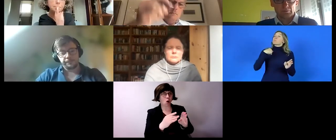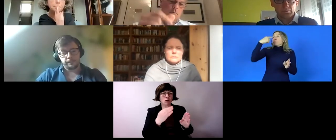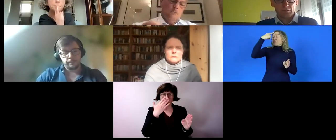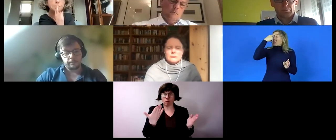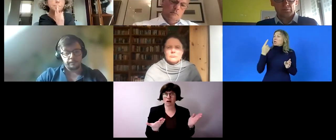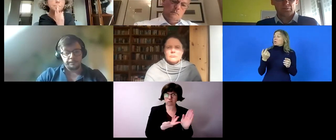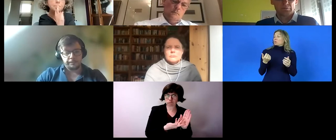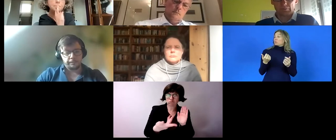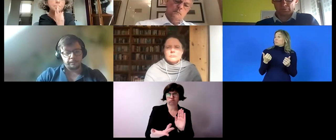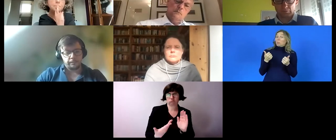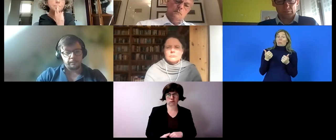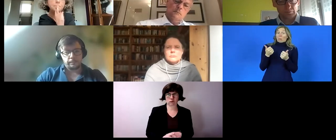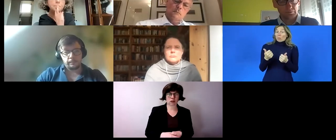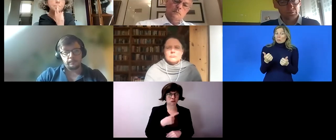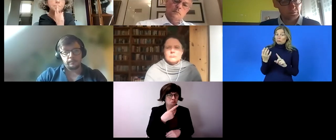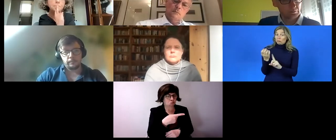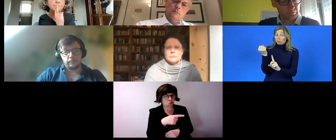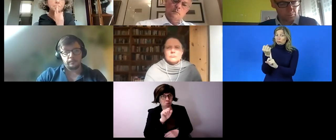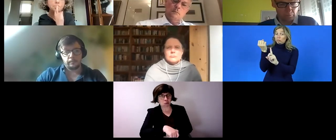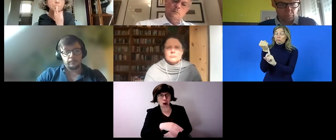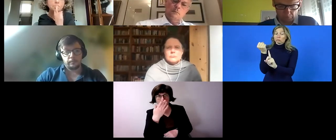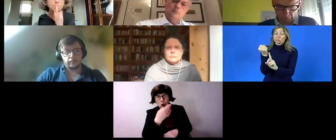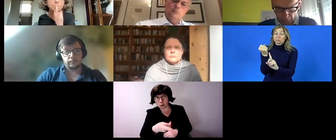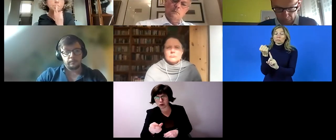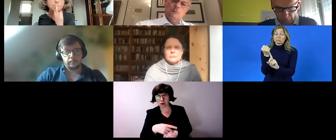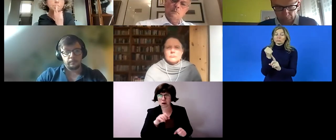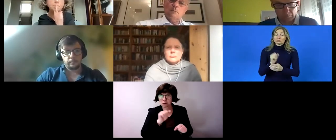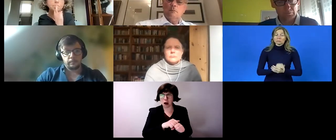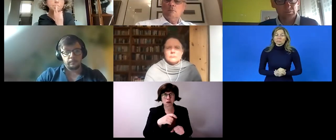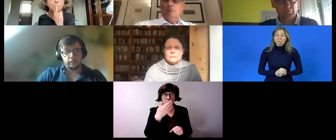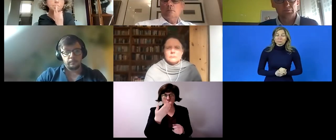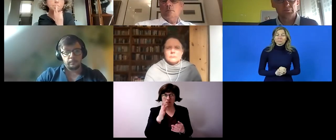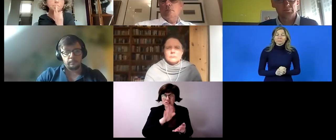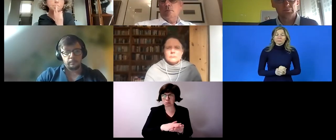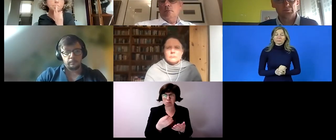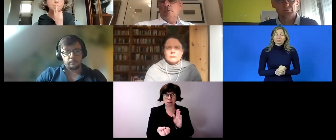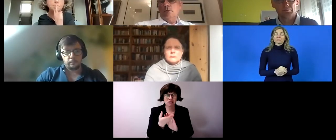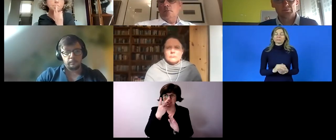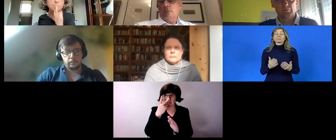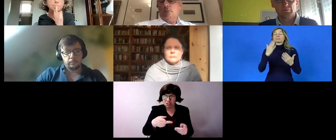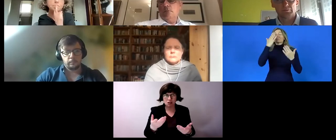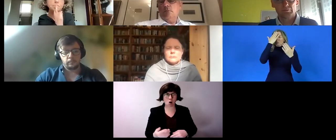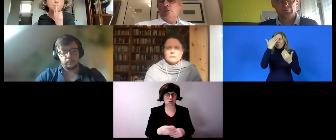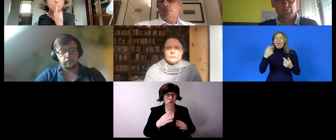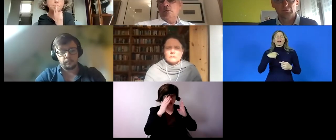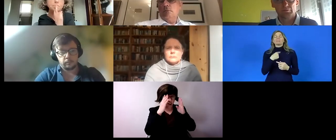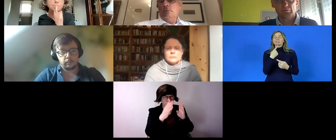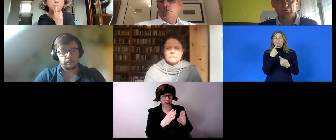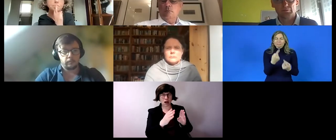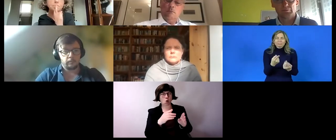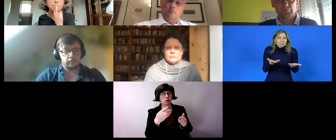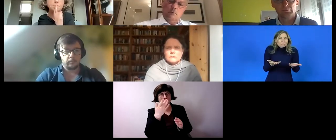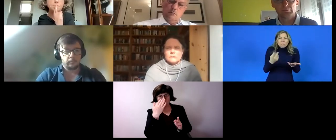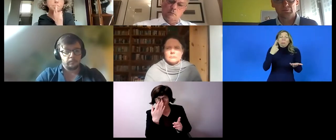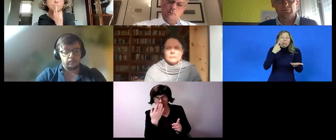dare say so what we said was that you simply have to try to test and try whether a